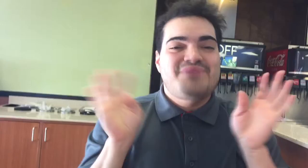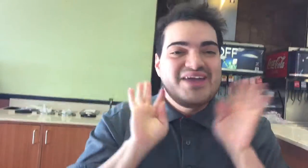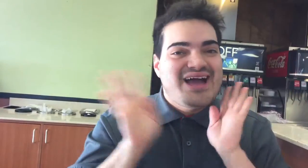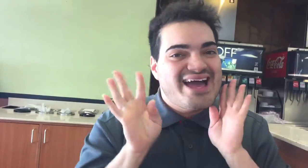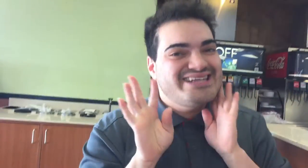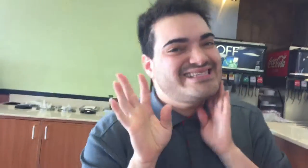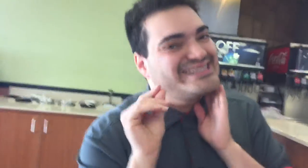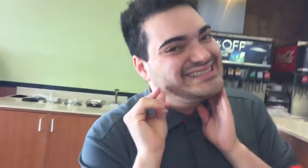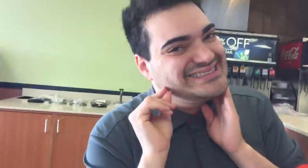Bye, you guys.